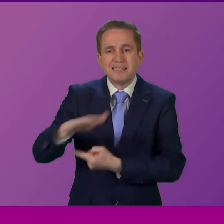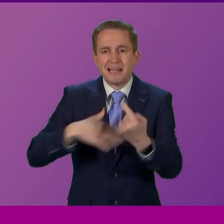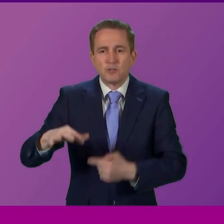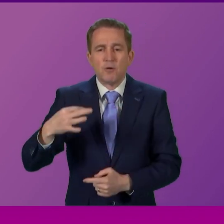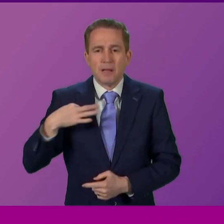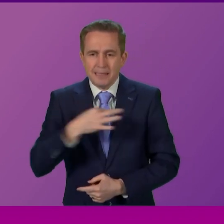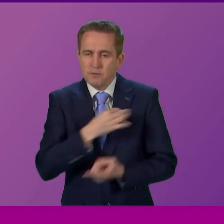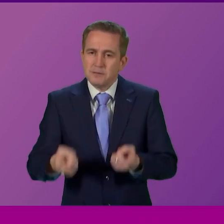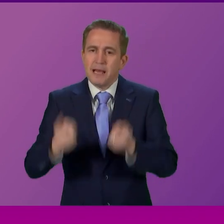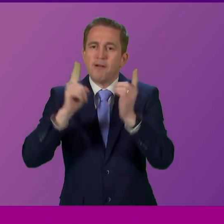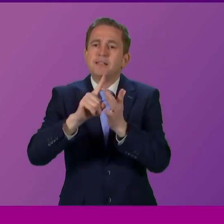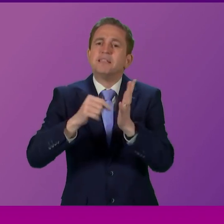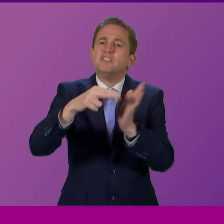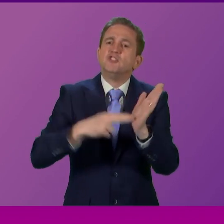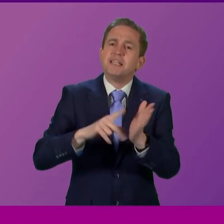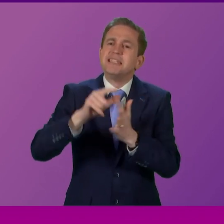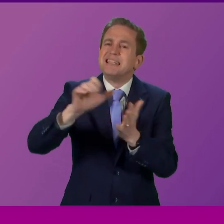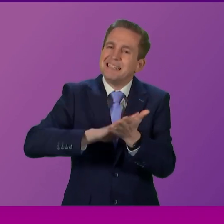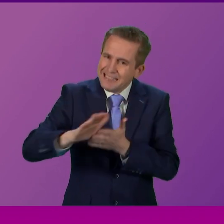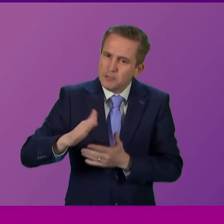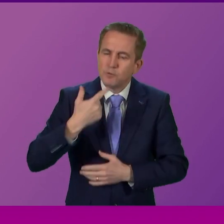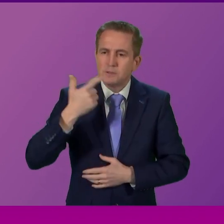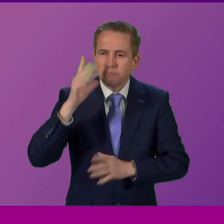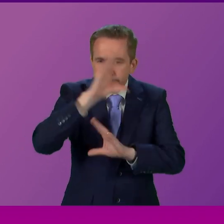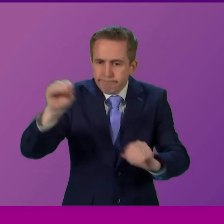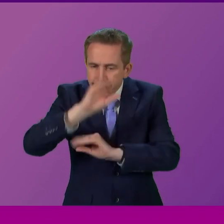Jason Leach doing so so I think all of us have a role